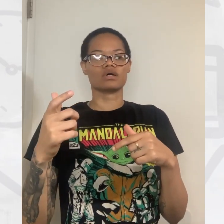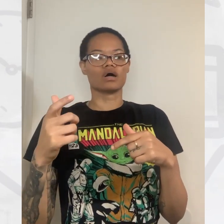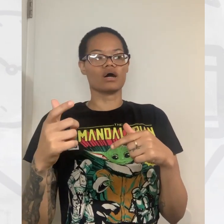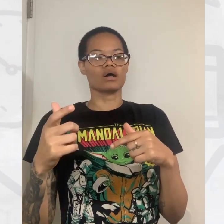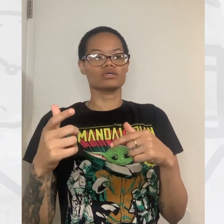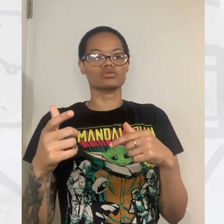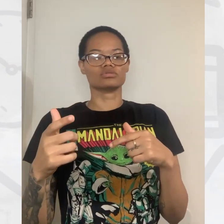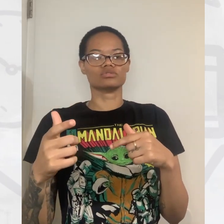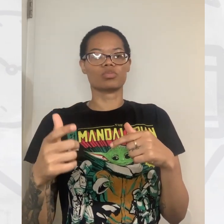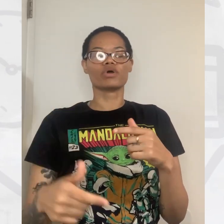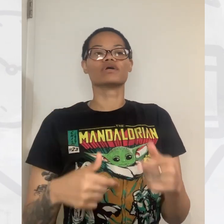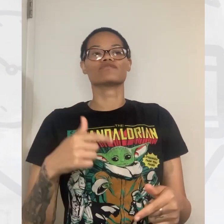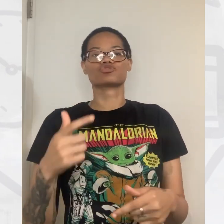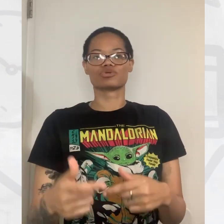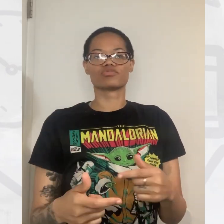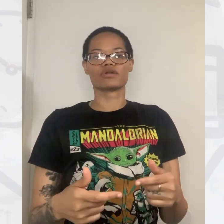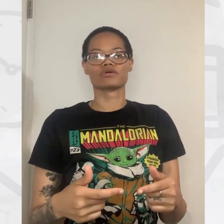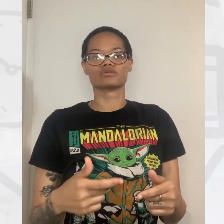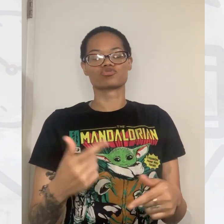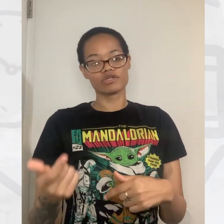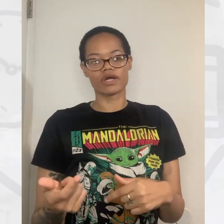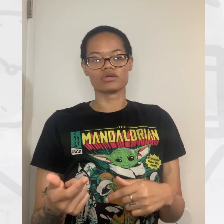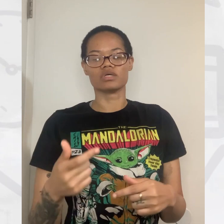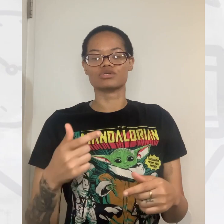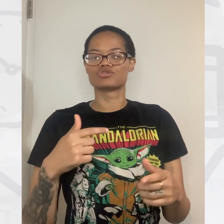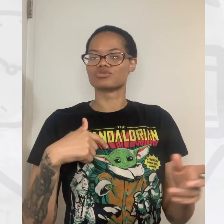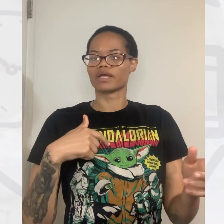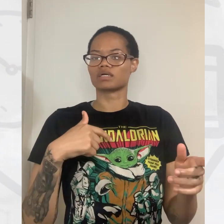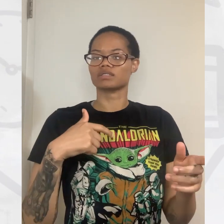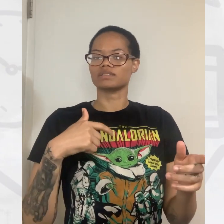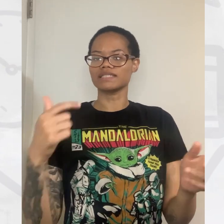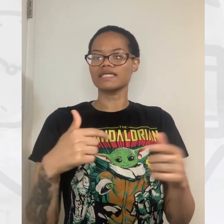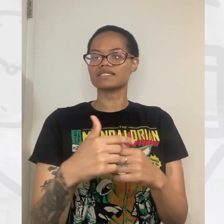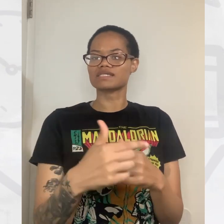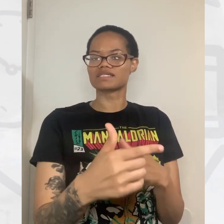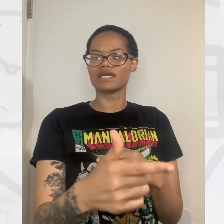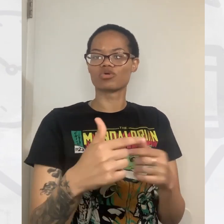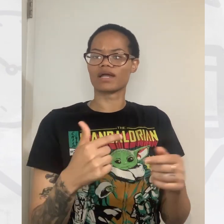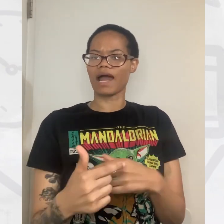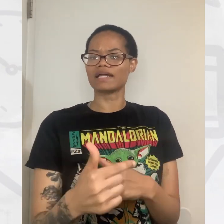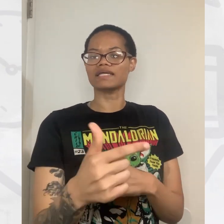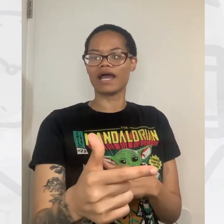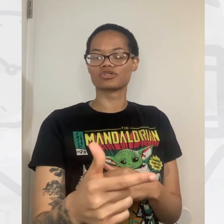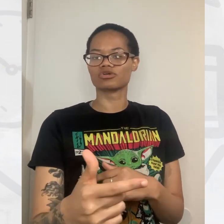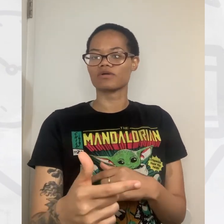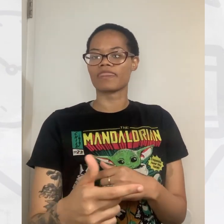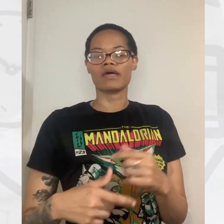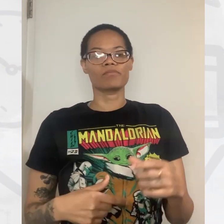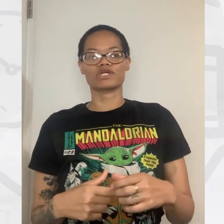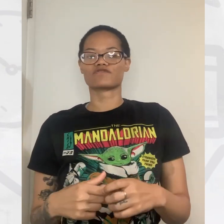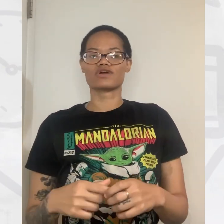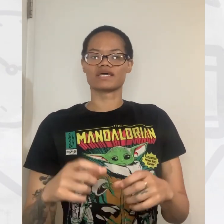And, uh, the point of the script writer, screenwriter, is to like lead the scene or guide the actor.